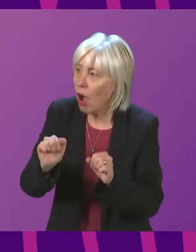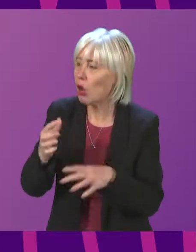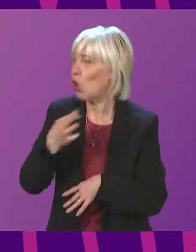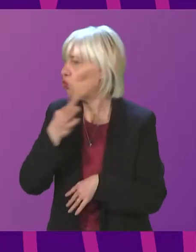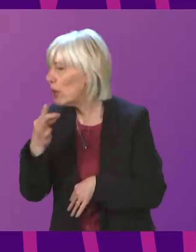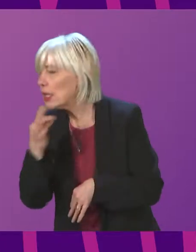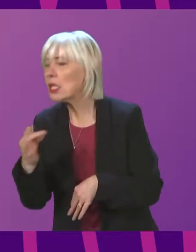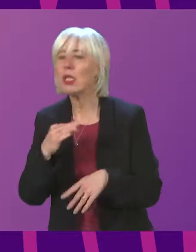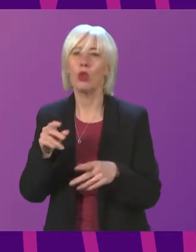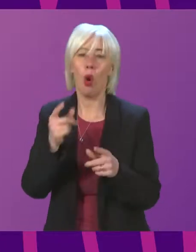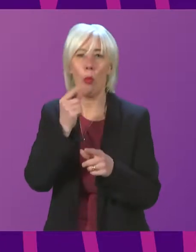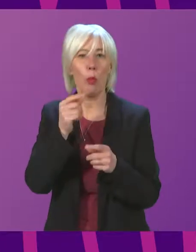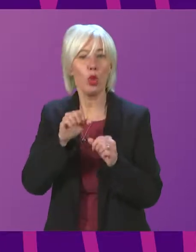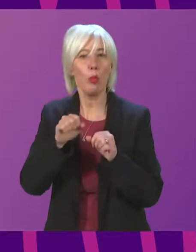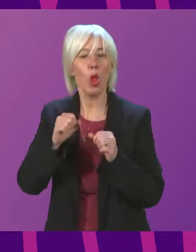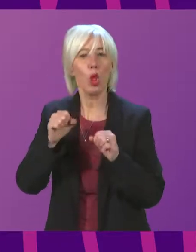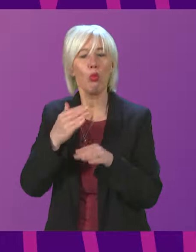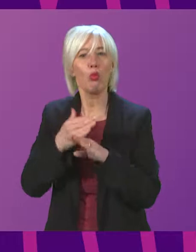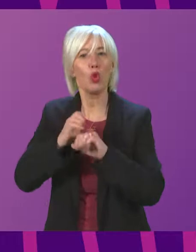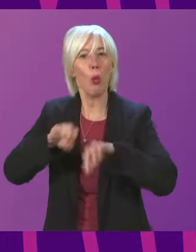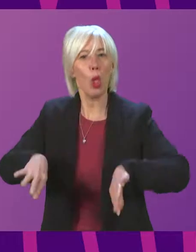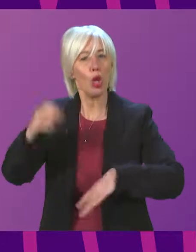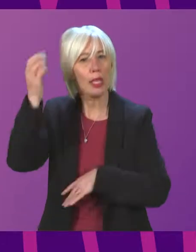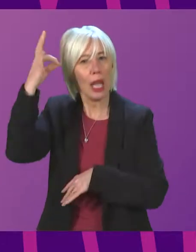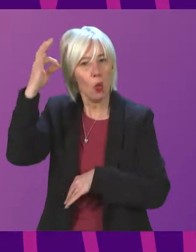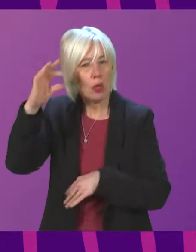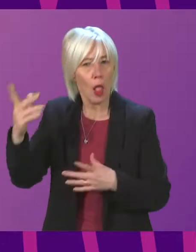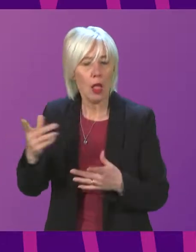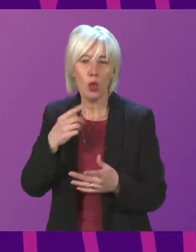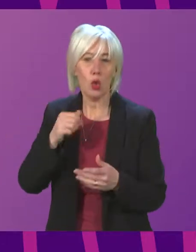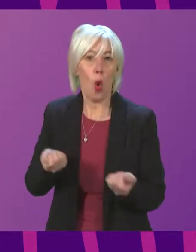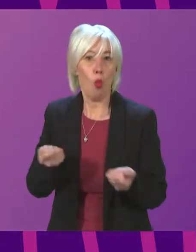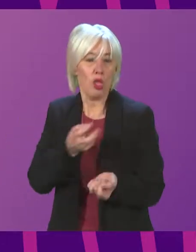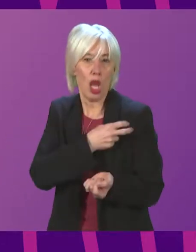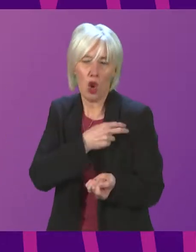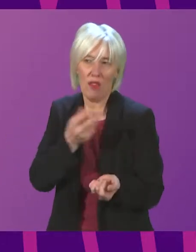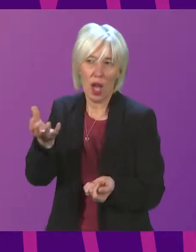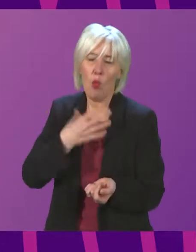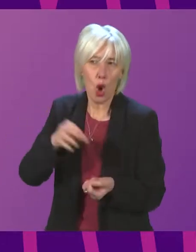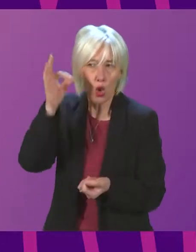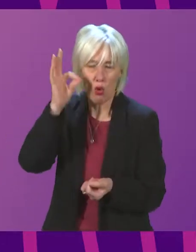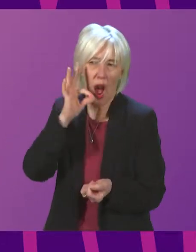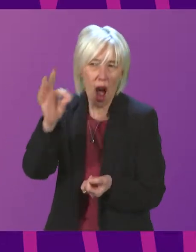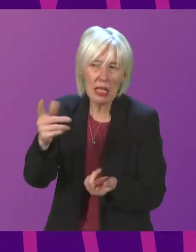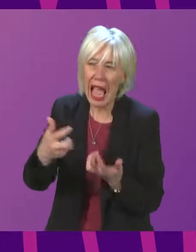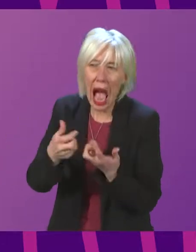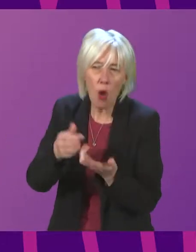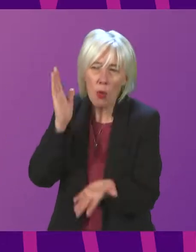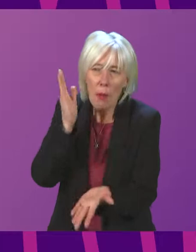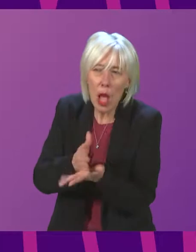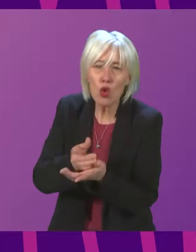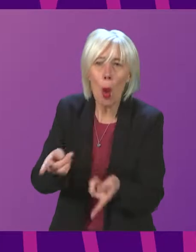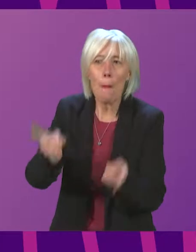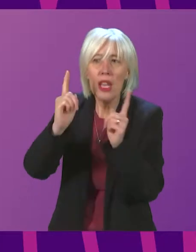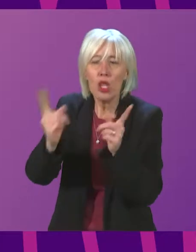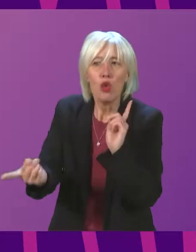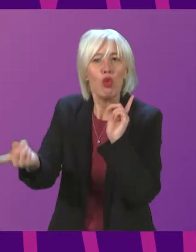possible job losses at councils. I seek your guidance on how we can ensure that Ministers respond in a timely